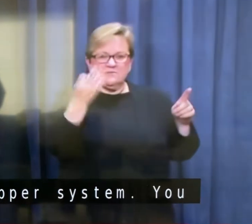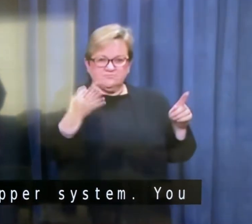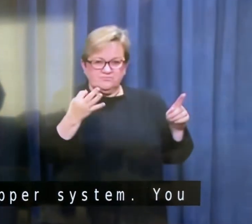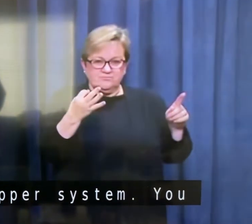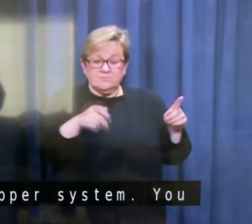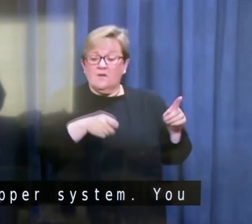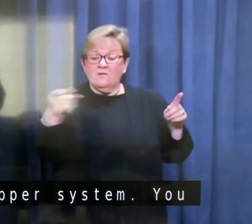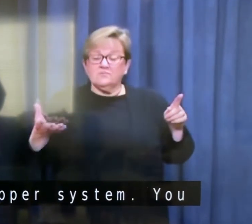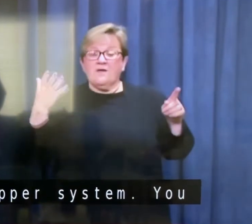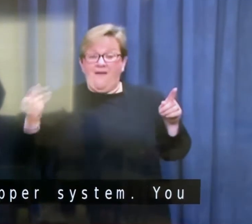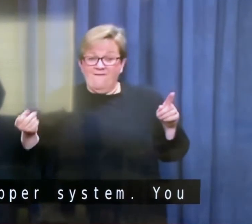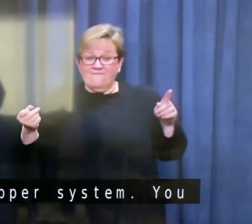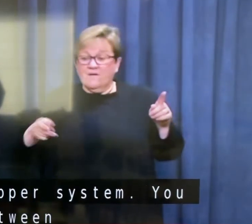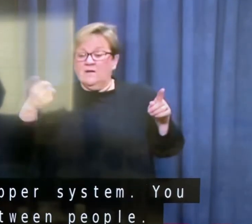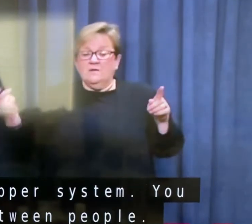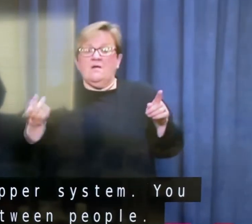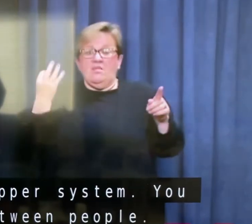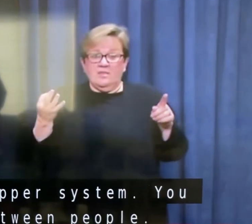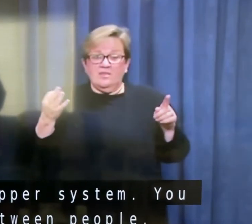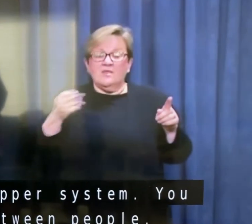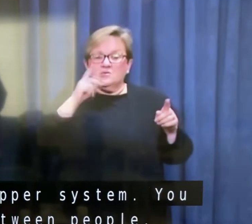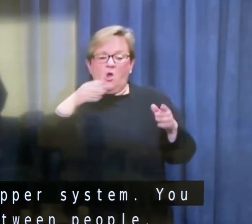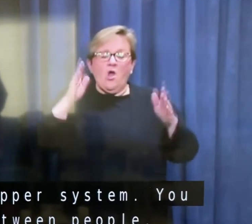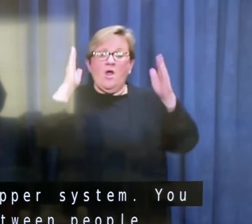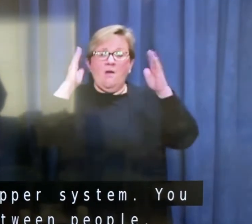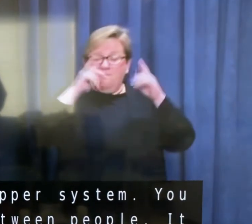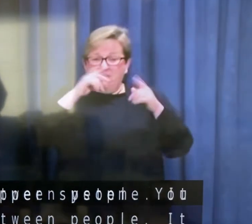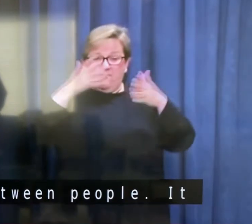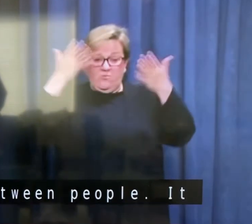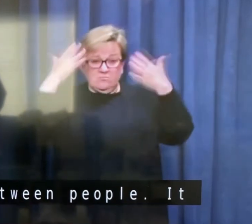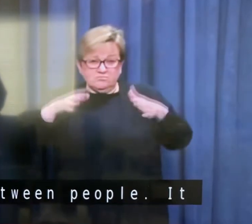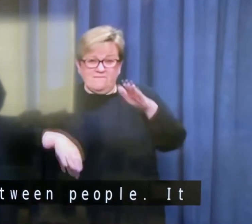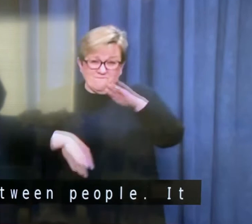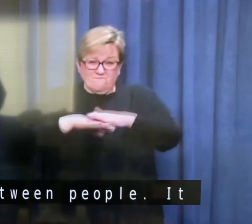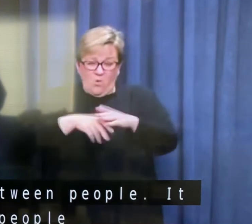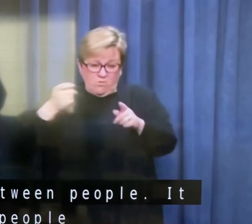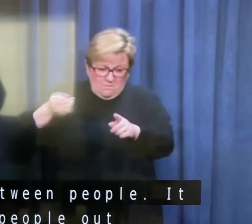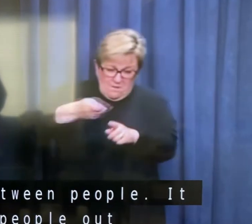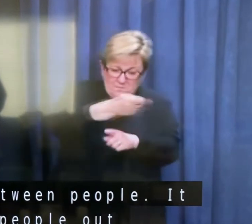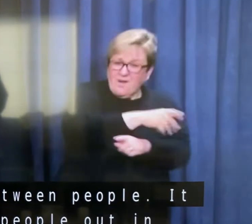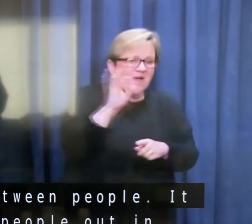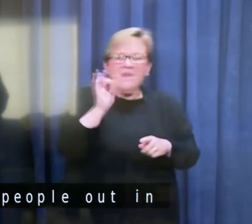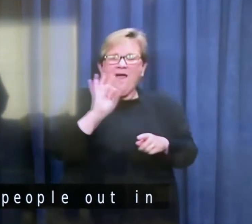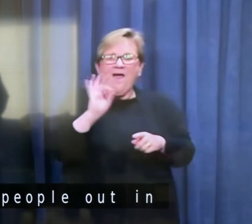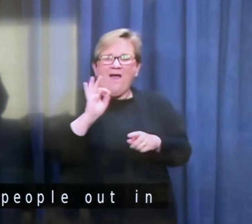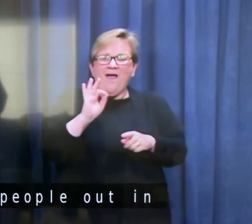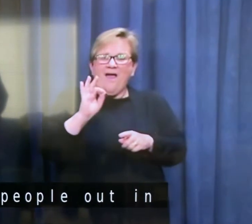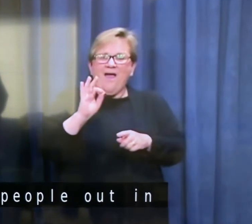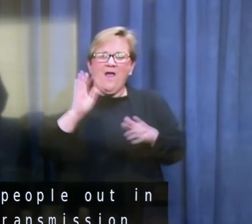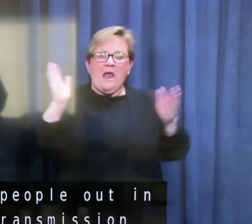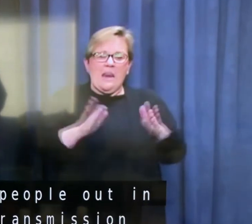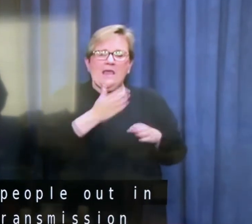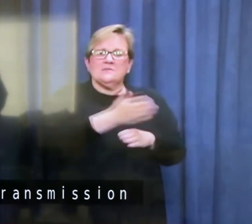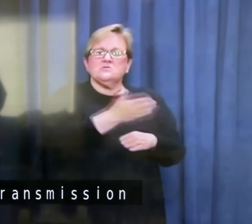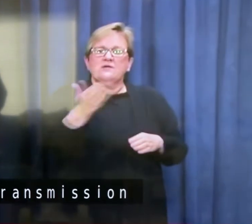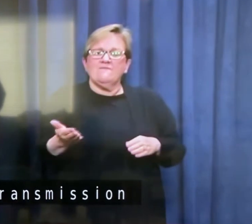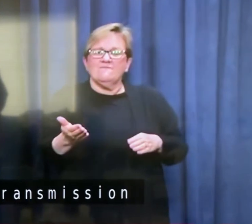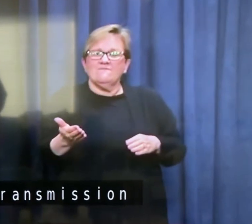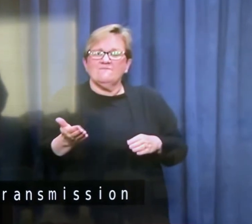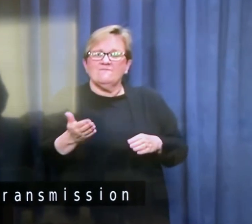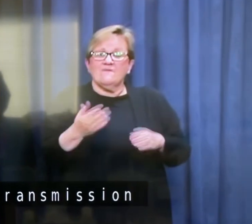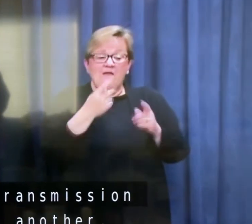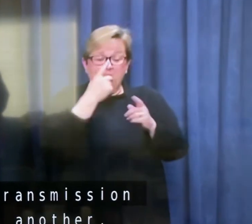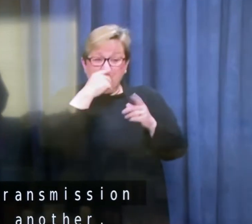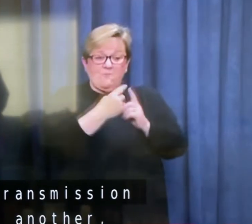to space people out in corridors so that that transmission between one room to another from across a corridor, from